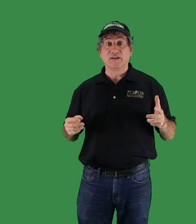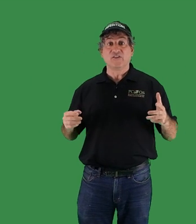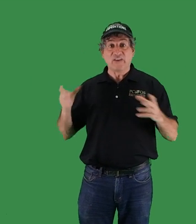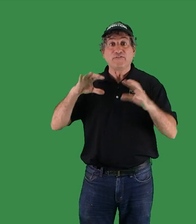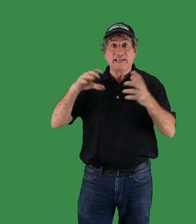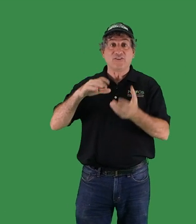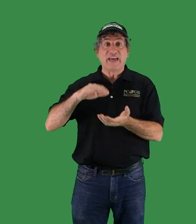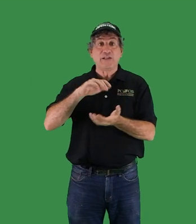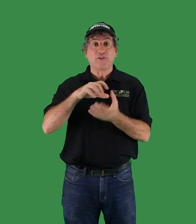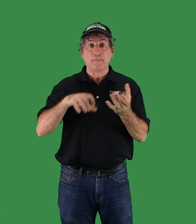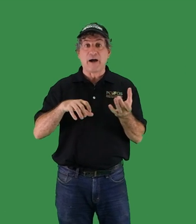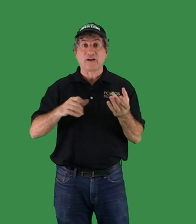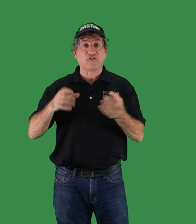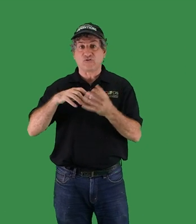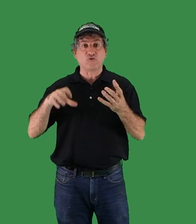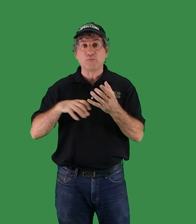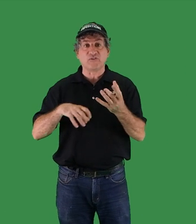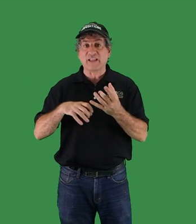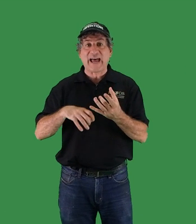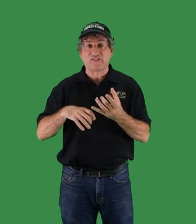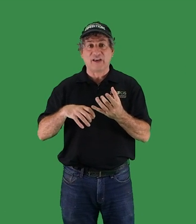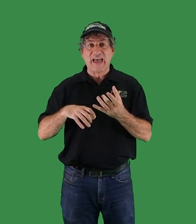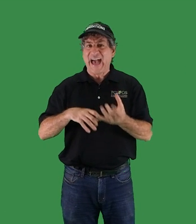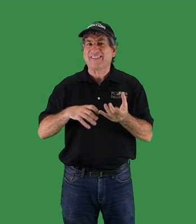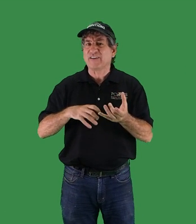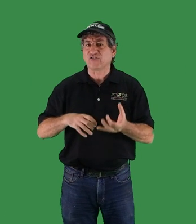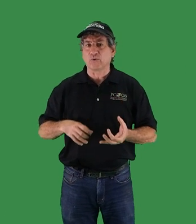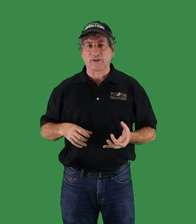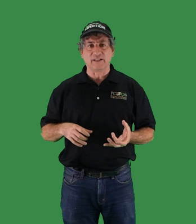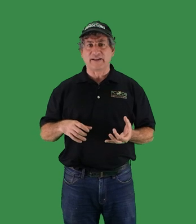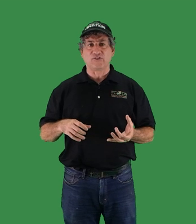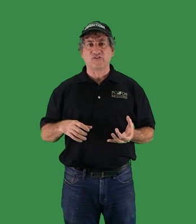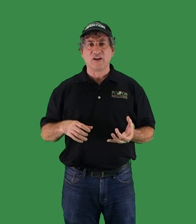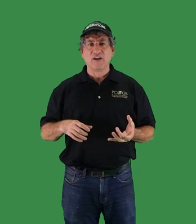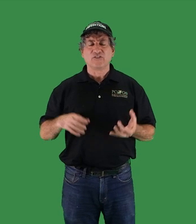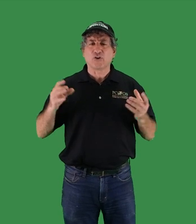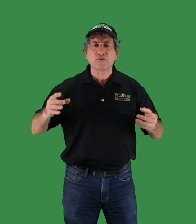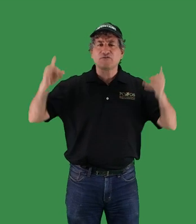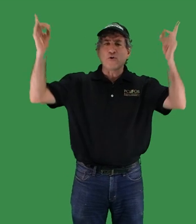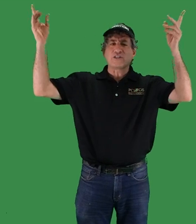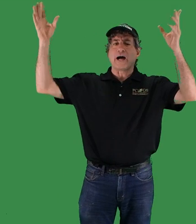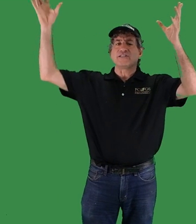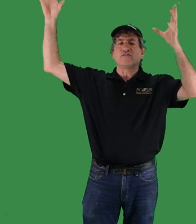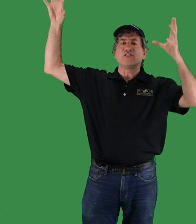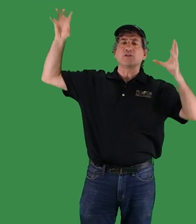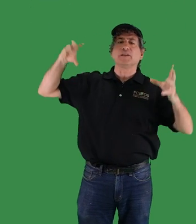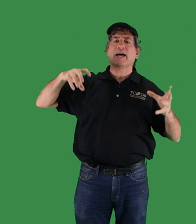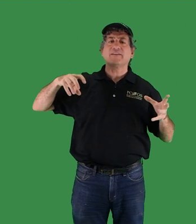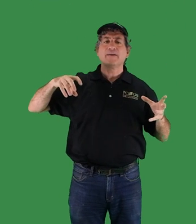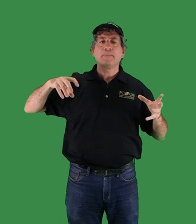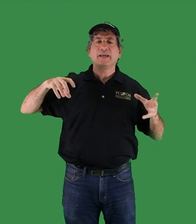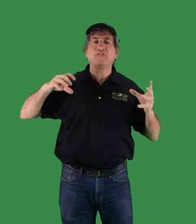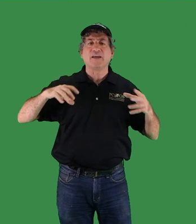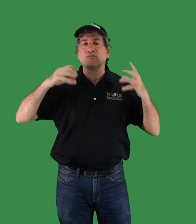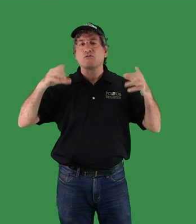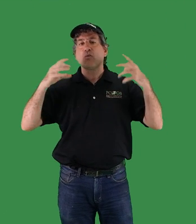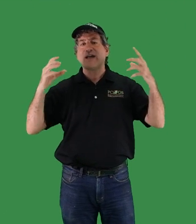safely contained within boxes or tubes of glass acting as solar collectors, turns photons of visible light into infrared